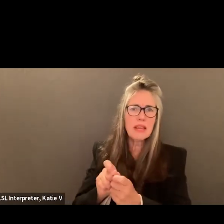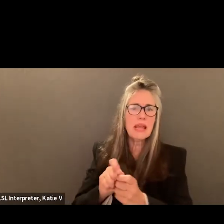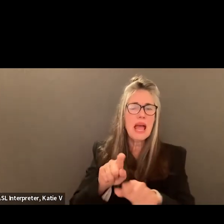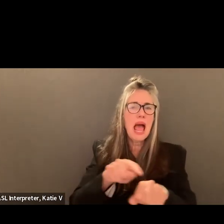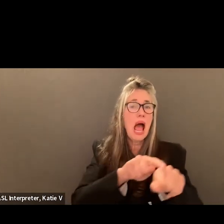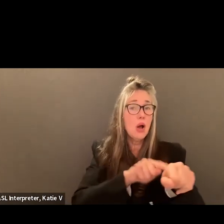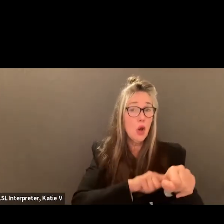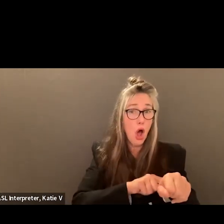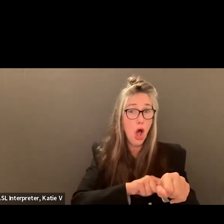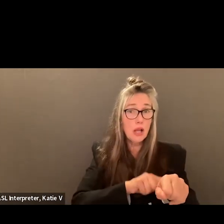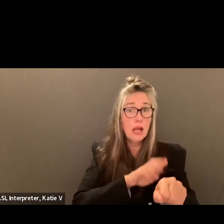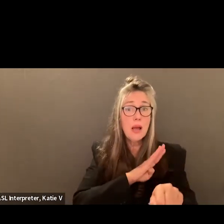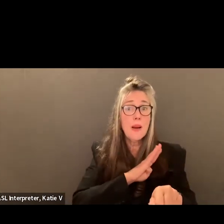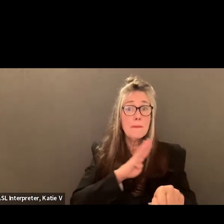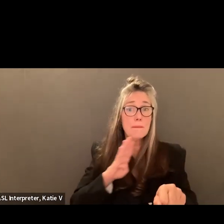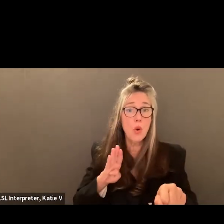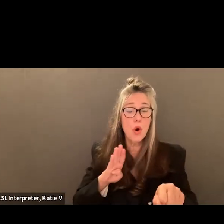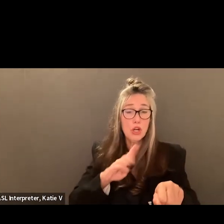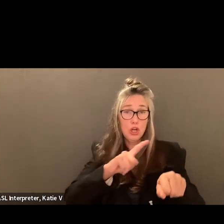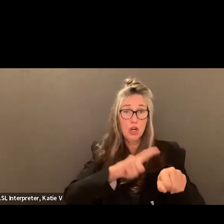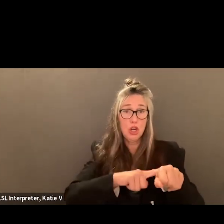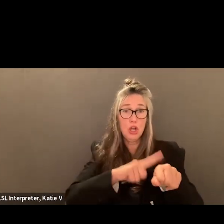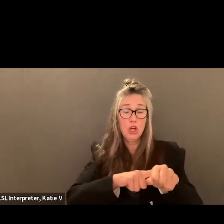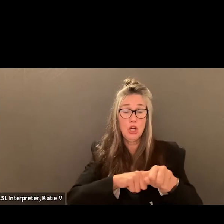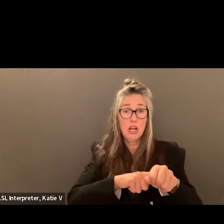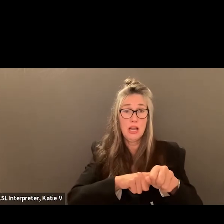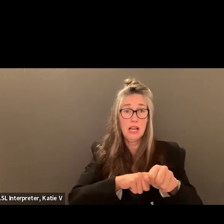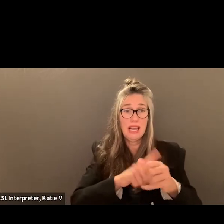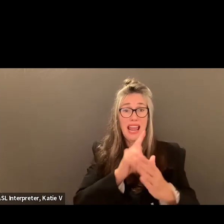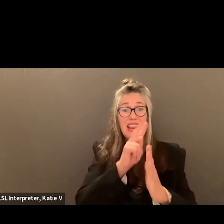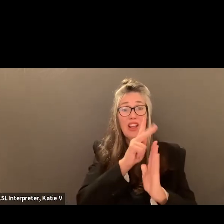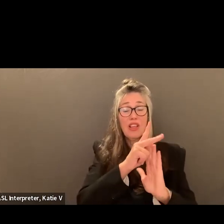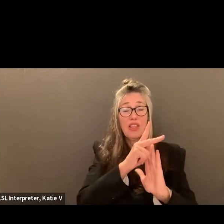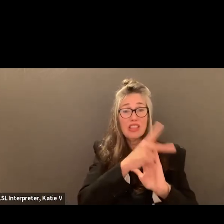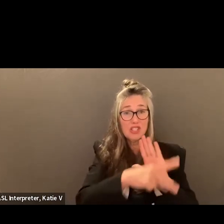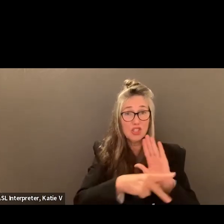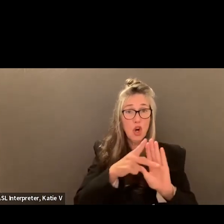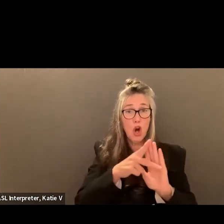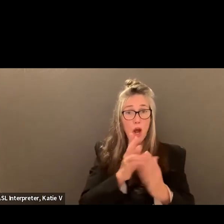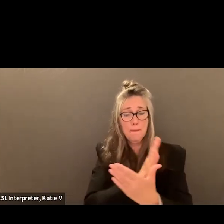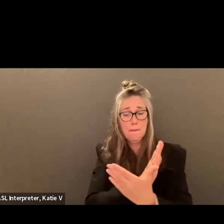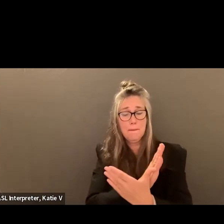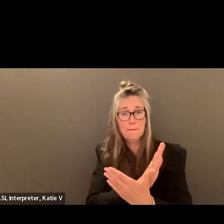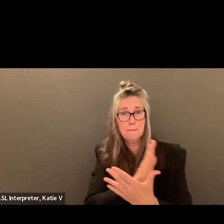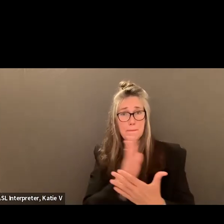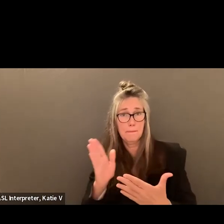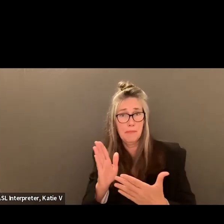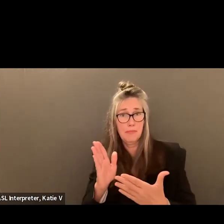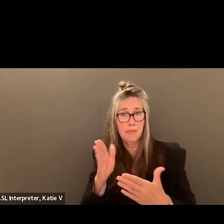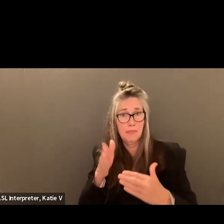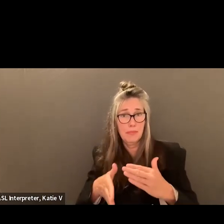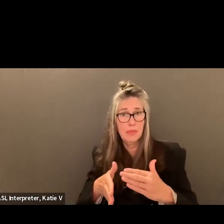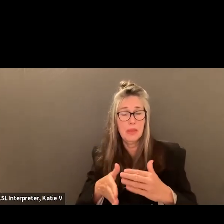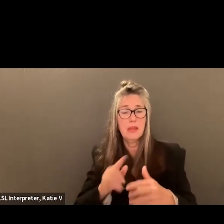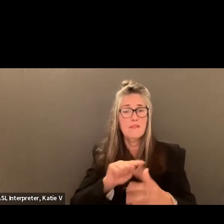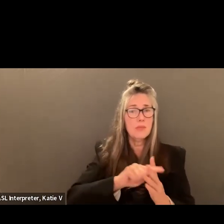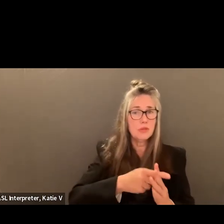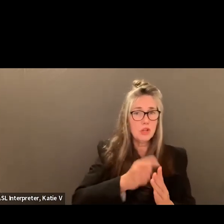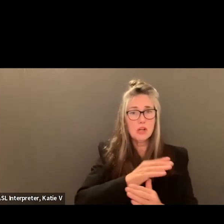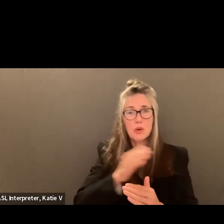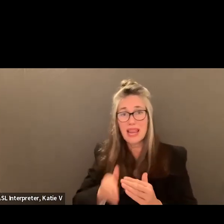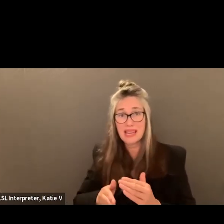And it's, this is being appointed by, at large. And then when this vacancy becomes